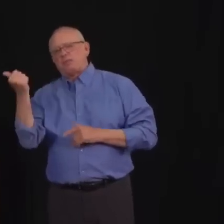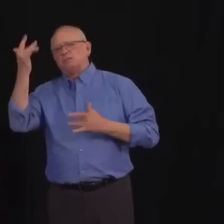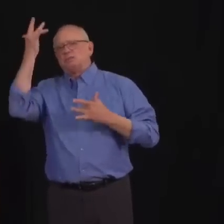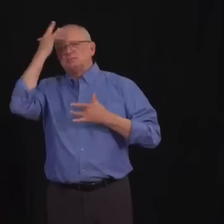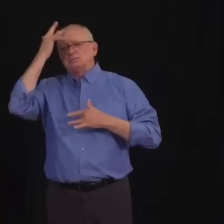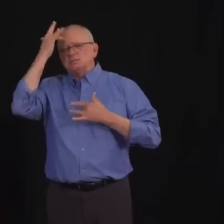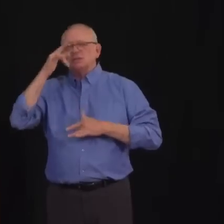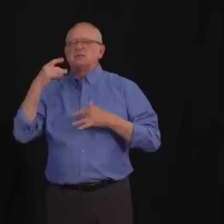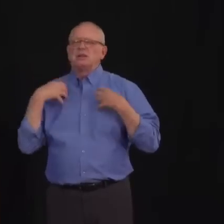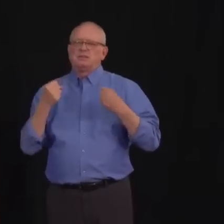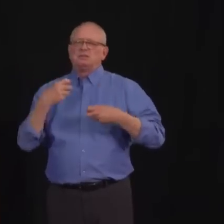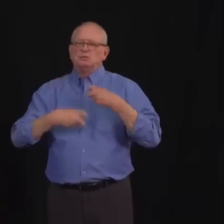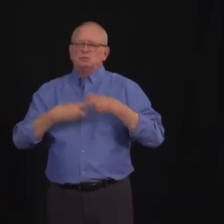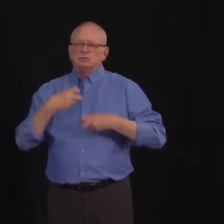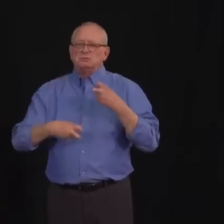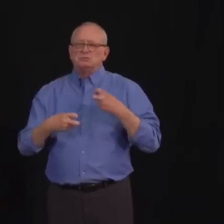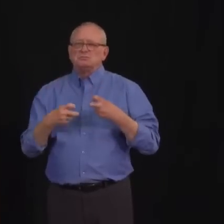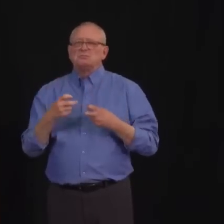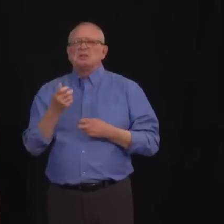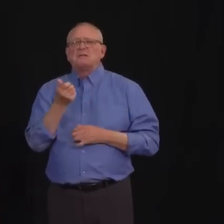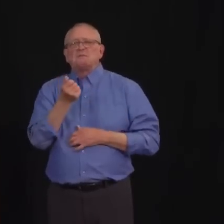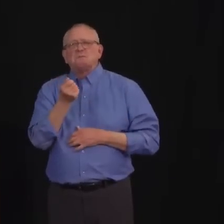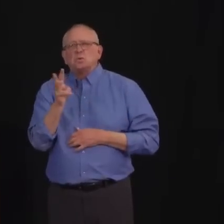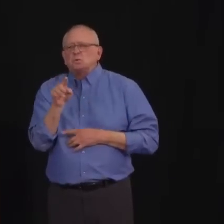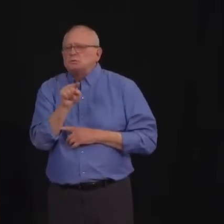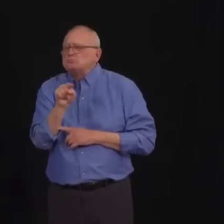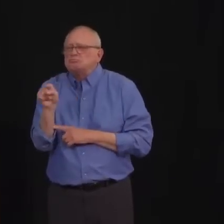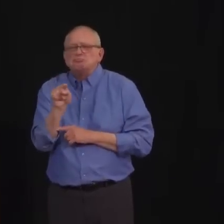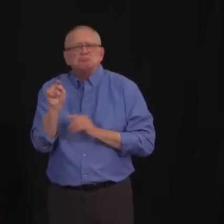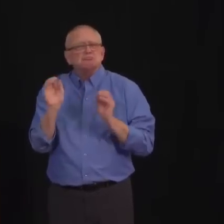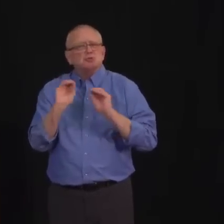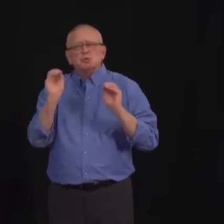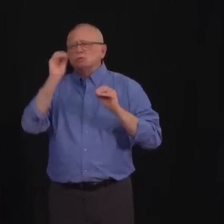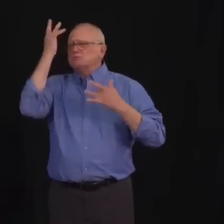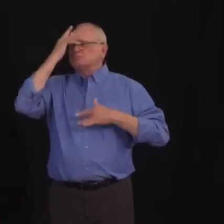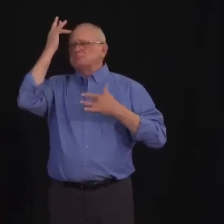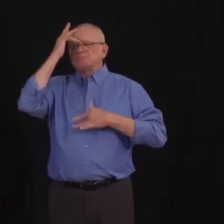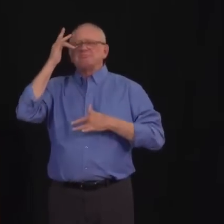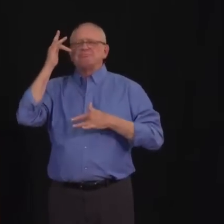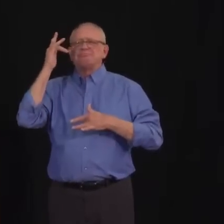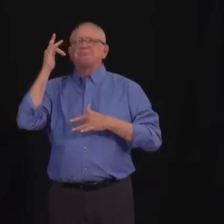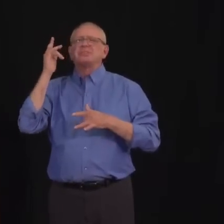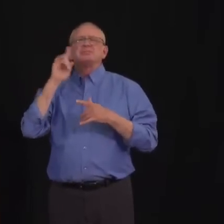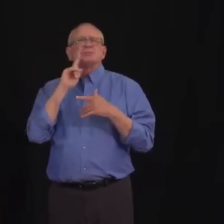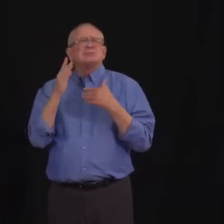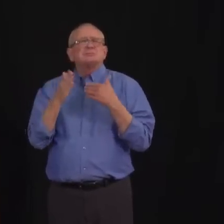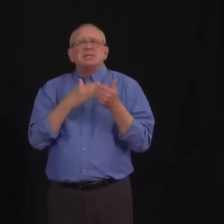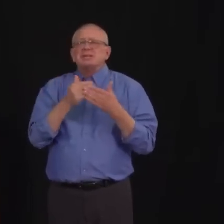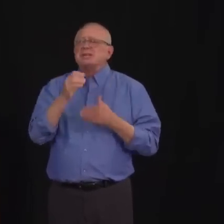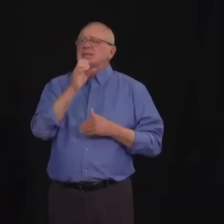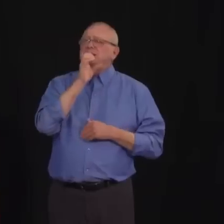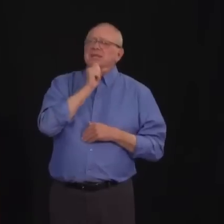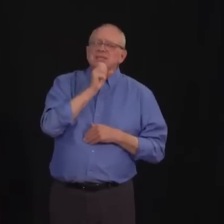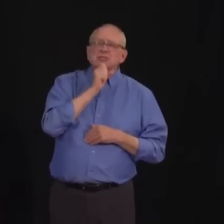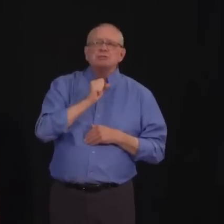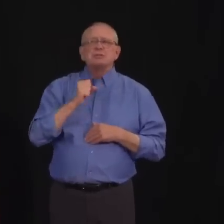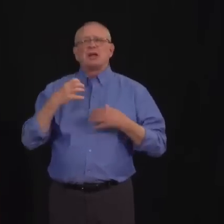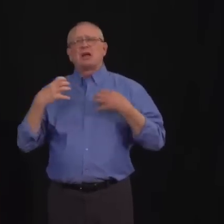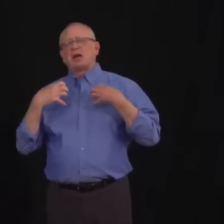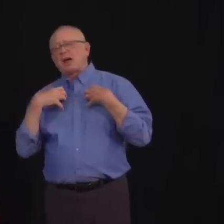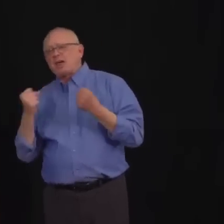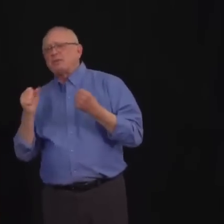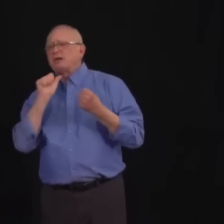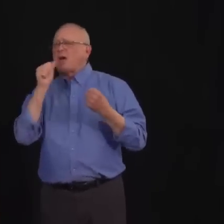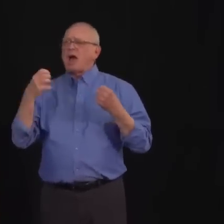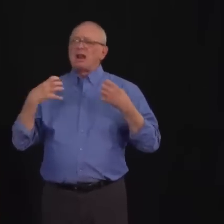none. Independent of their age or health status, they will all be missed. My heart goes out to all those who have